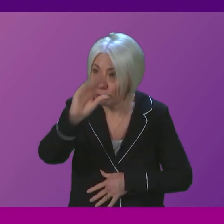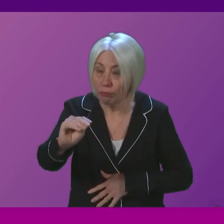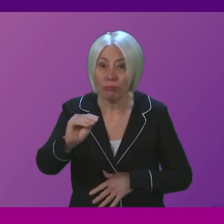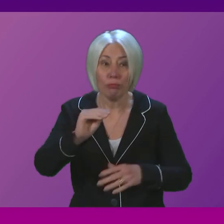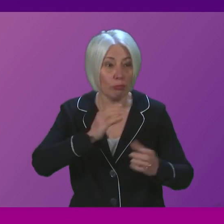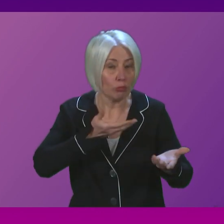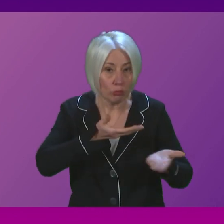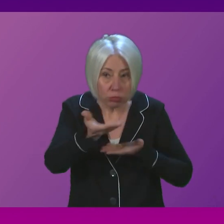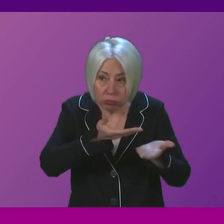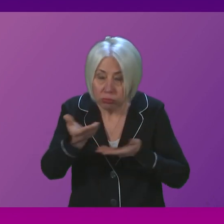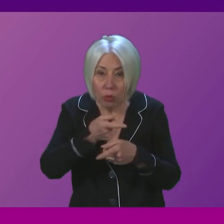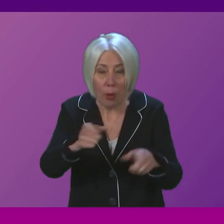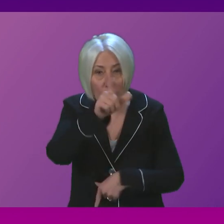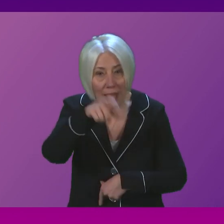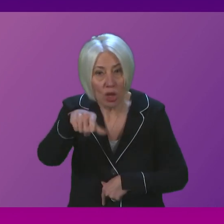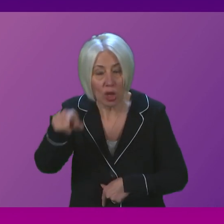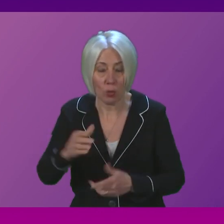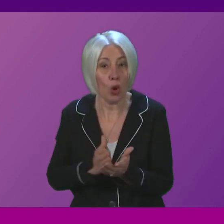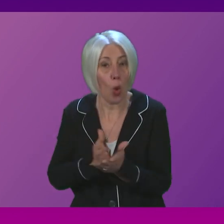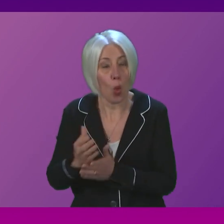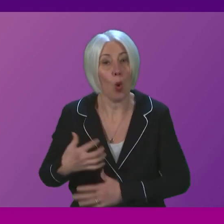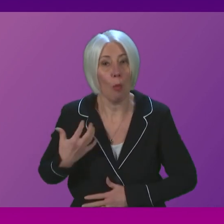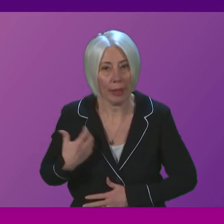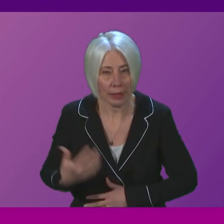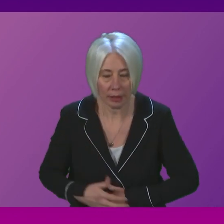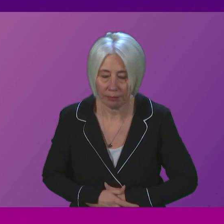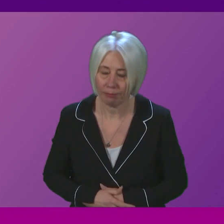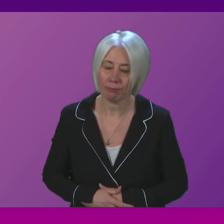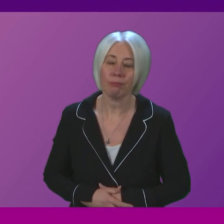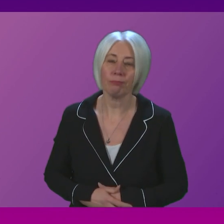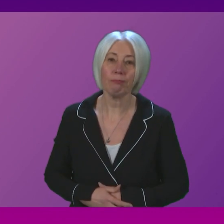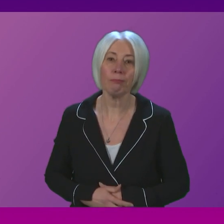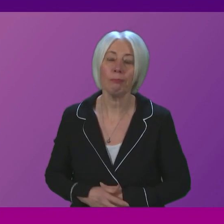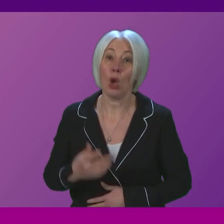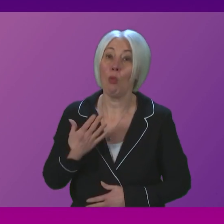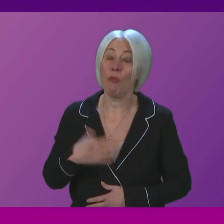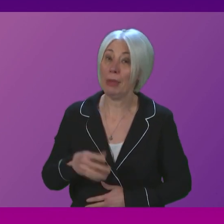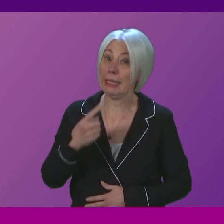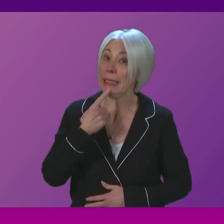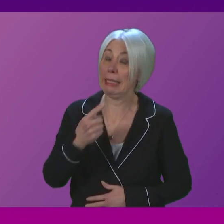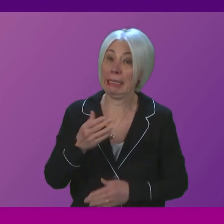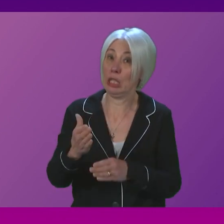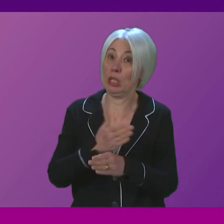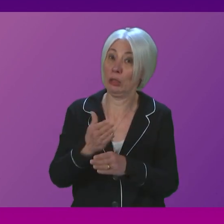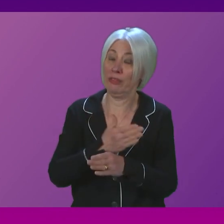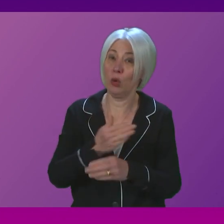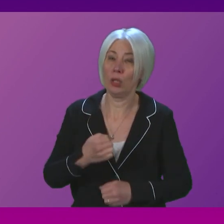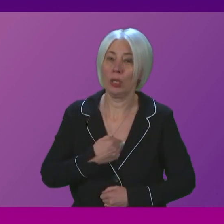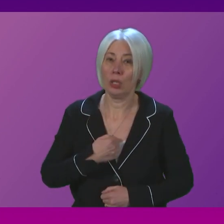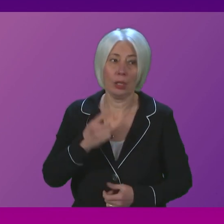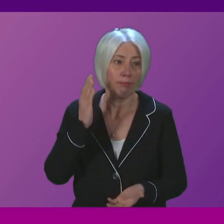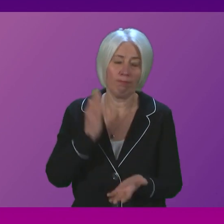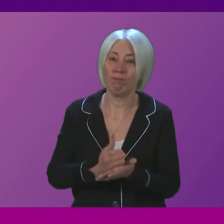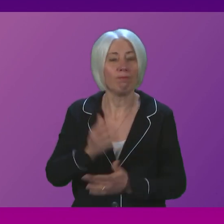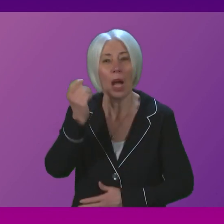as they are doing so. I, as obviously we have been talking about in earlier exchanges, I absolutely